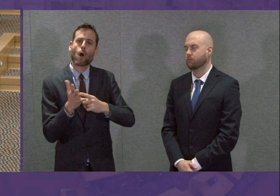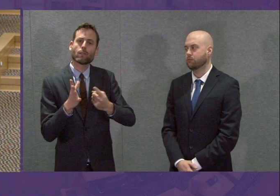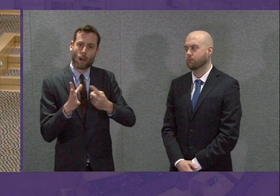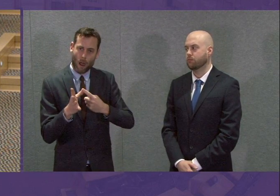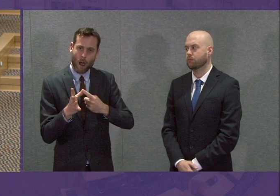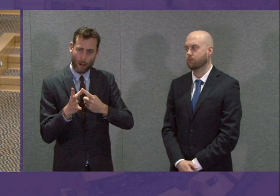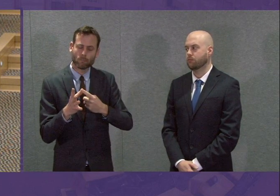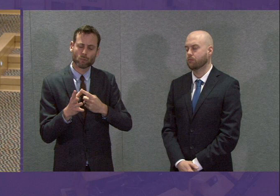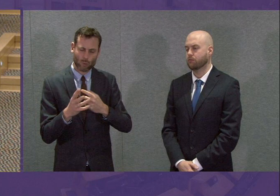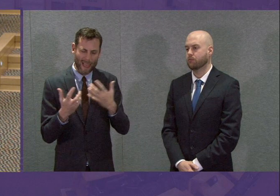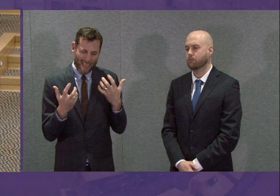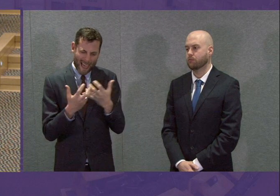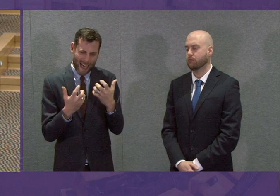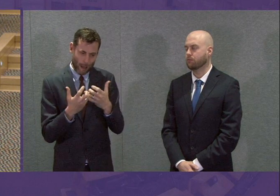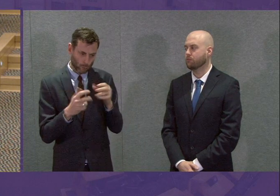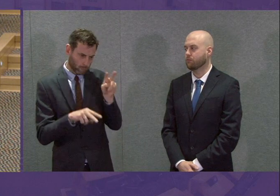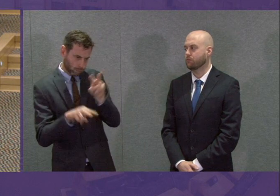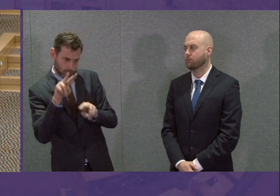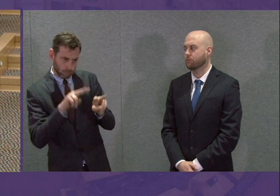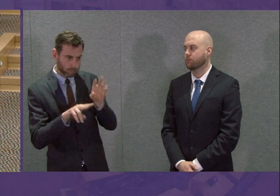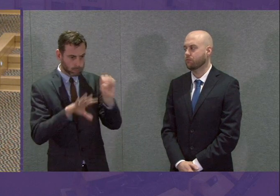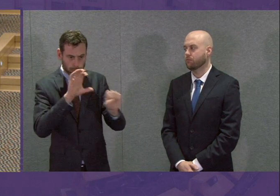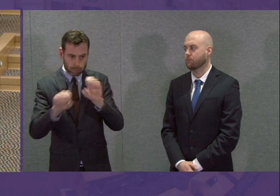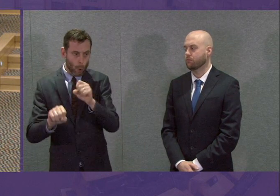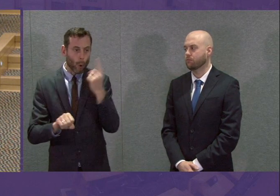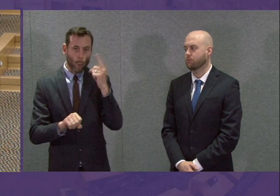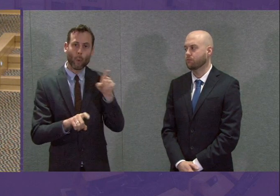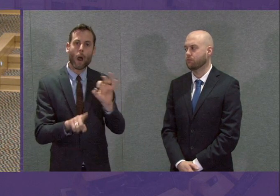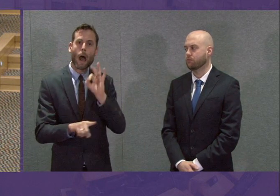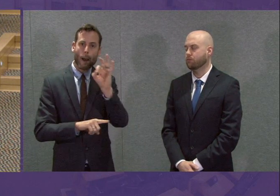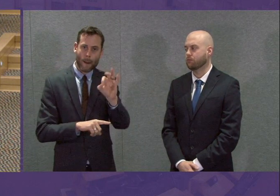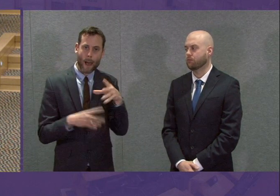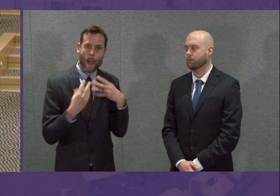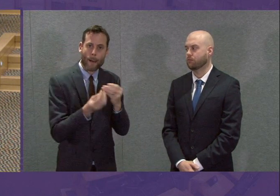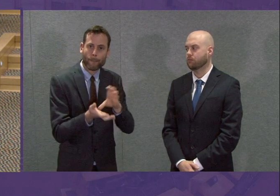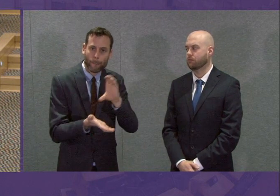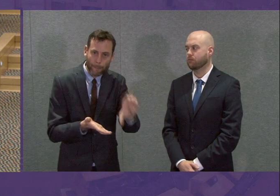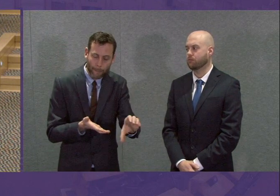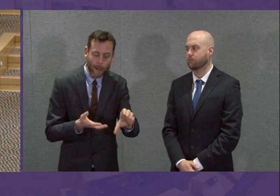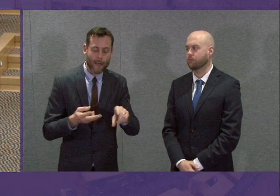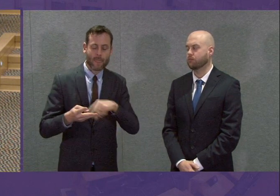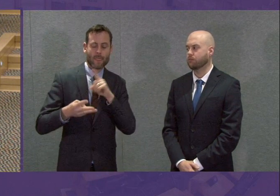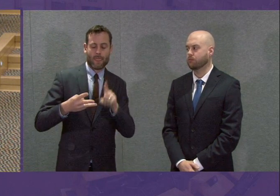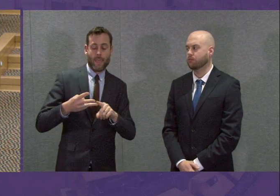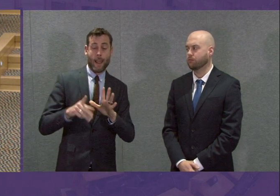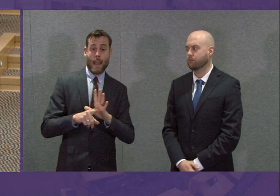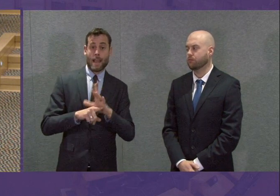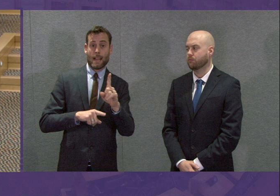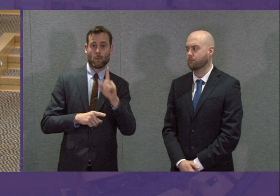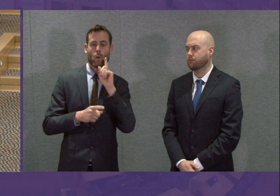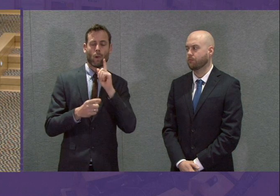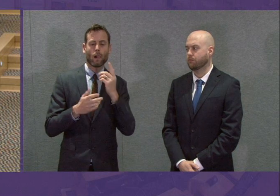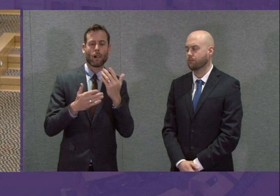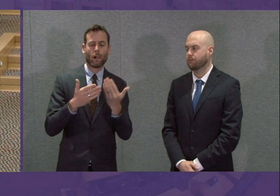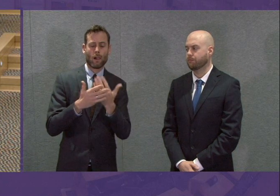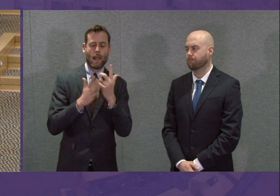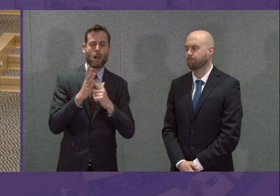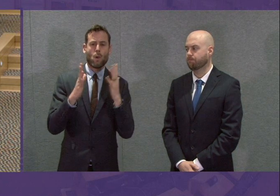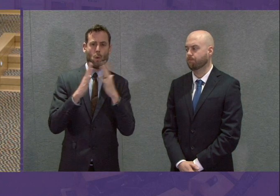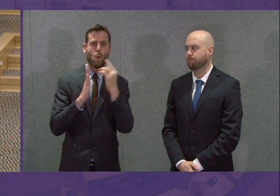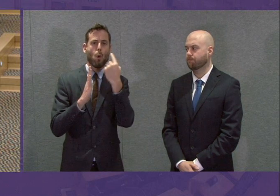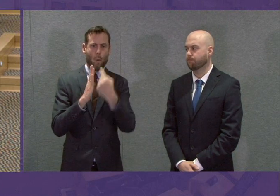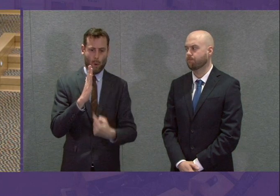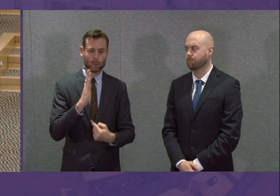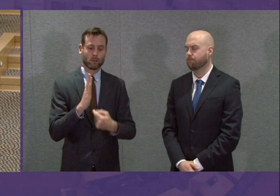be administered in the most straightforward way possible. In the meantime, we will bring forward legislation next week. to enshrine this relief from the